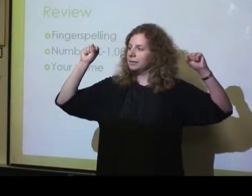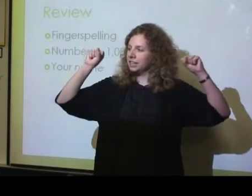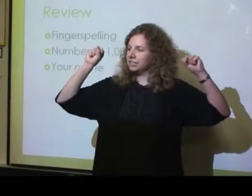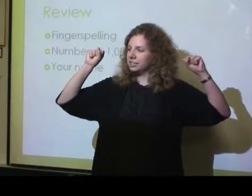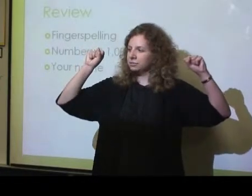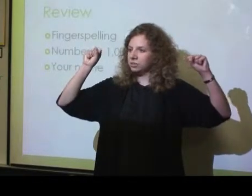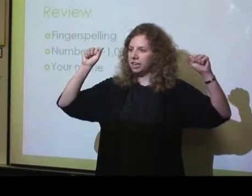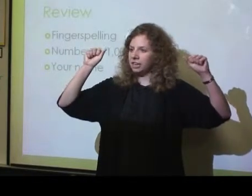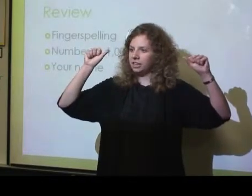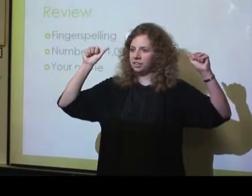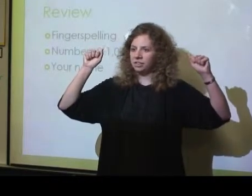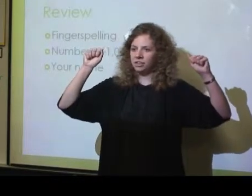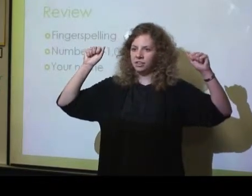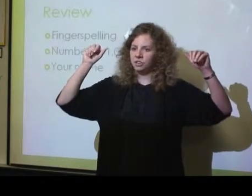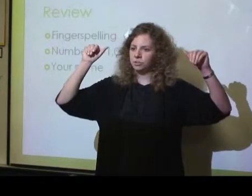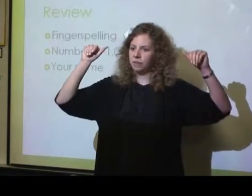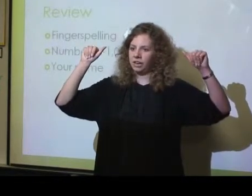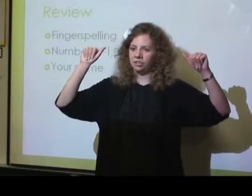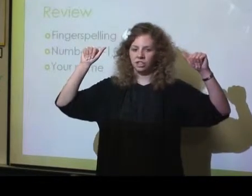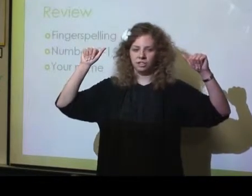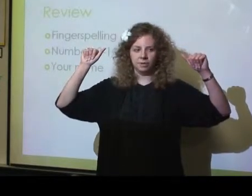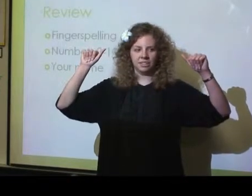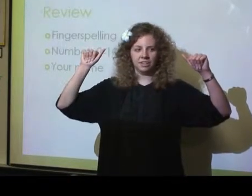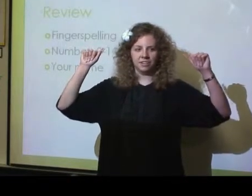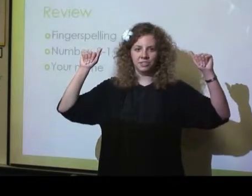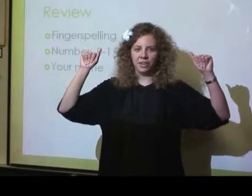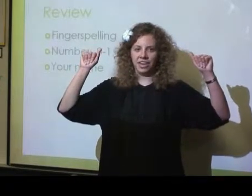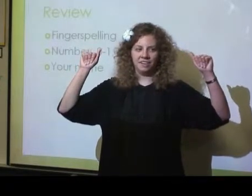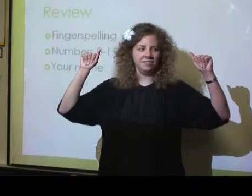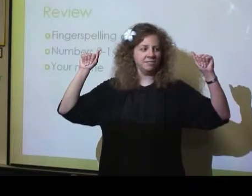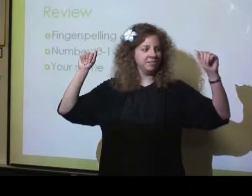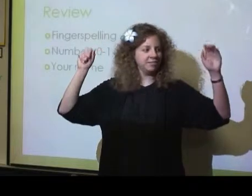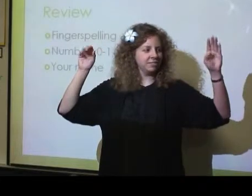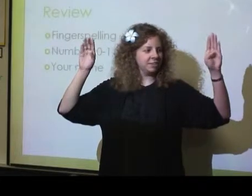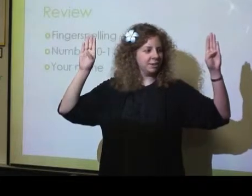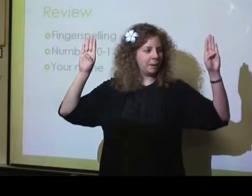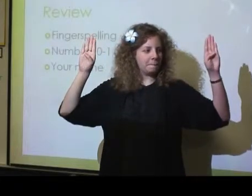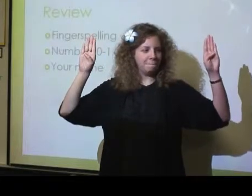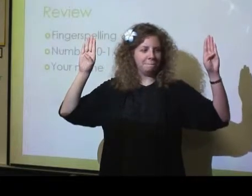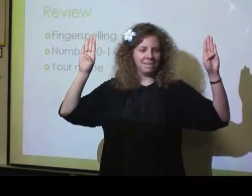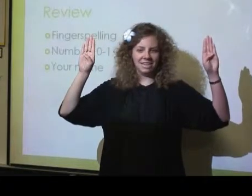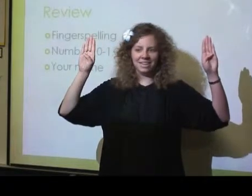going be, like, tight and roll tight. You just want to have it gently resting there. So A. E.